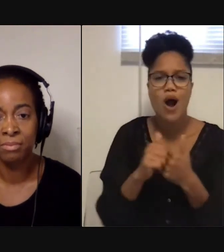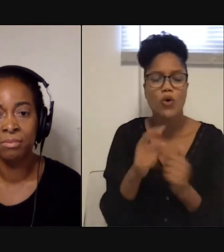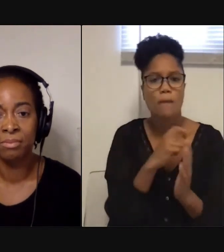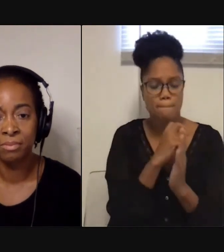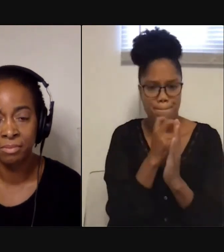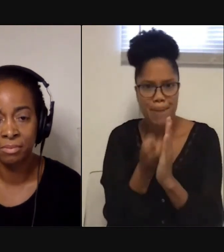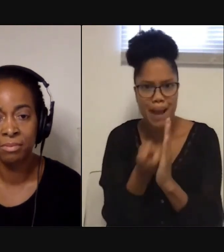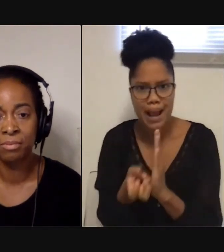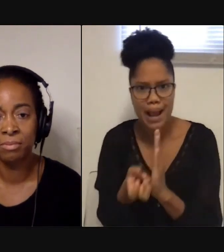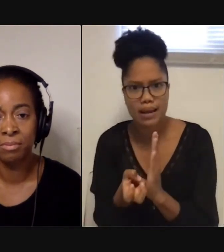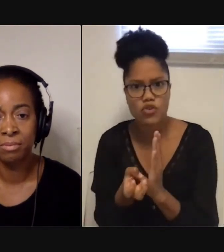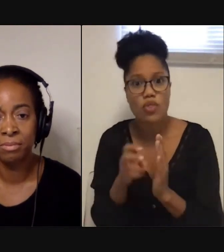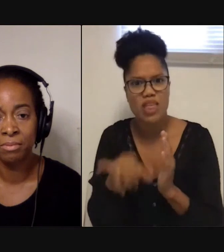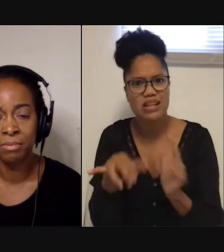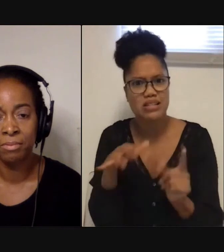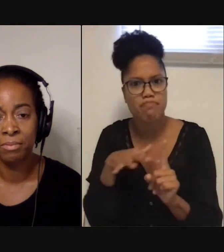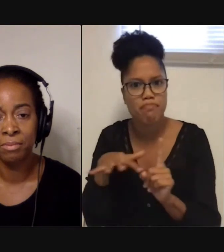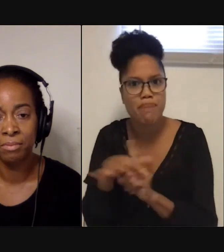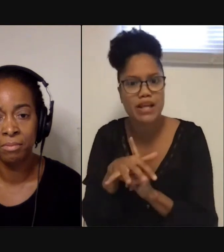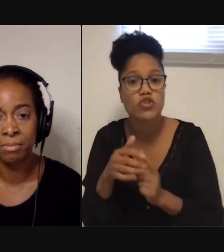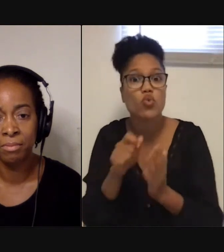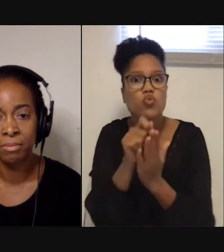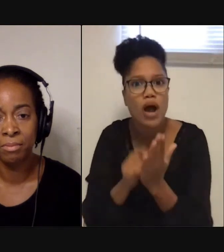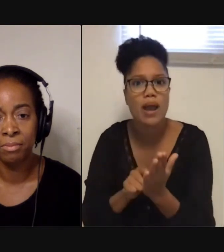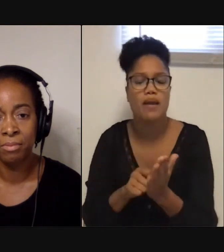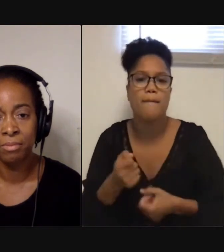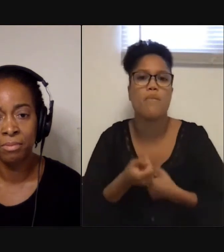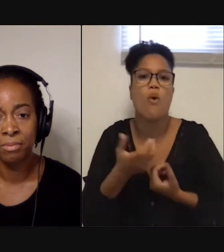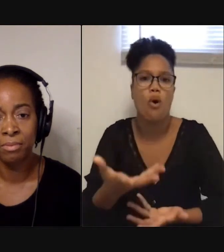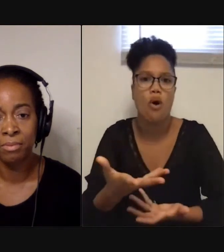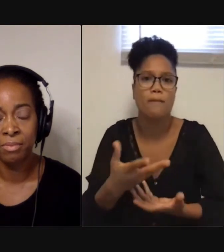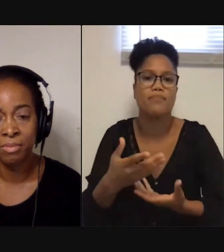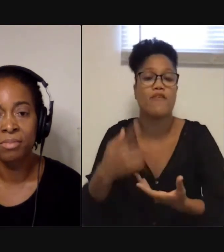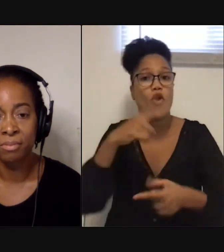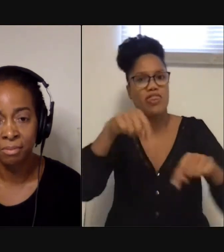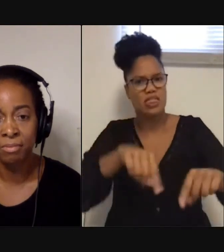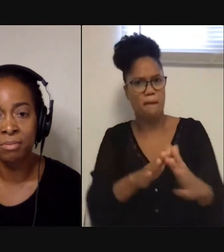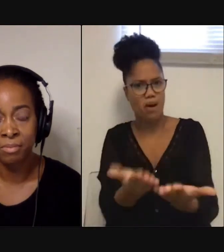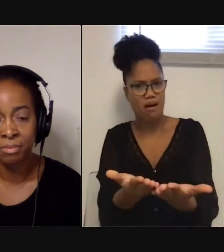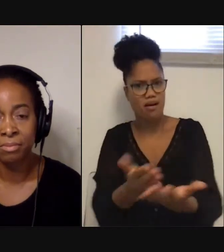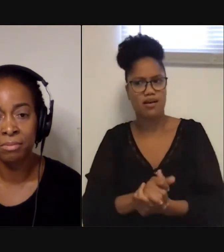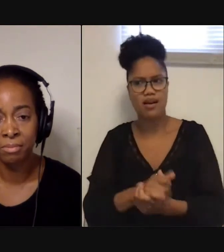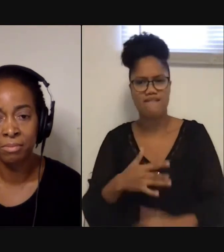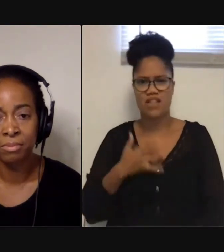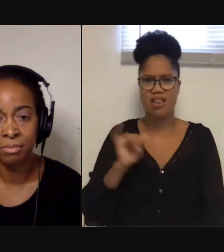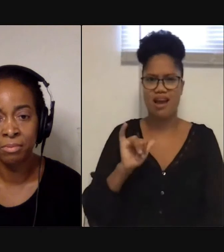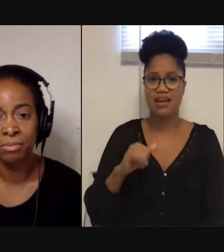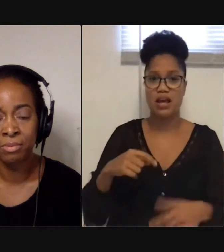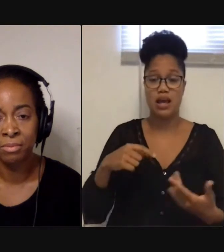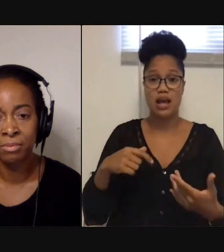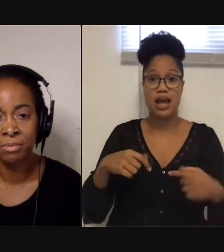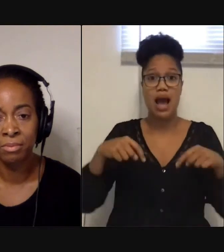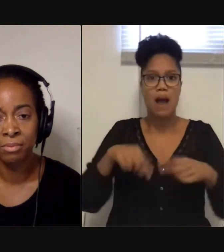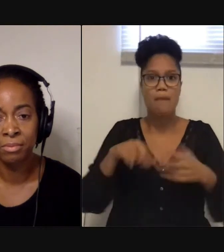the space to even write poems that, that moved into this book. You know what I mean? I I feel like I'm at this place now where I'm